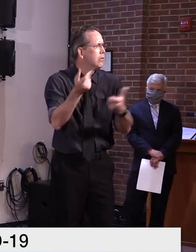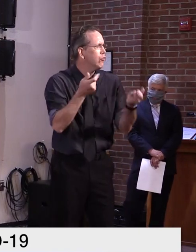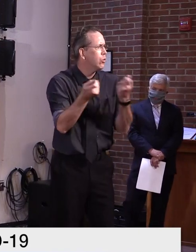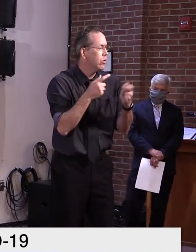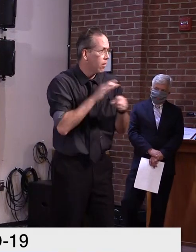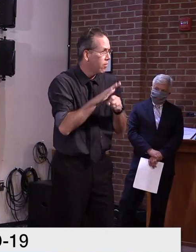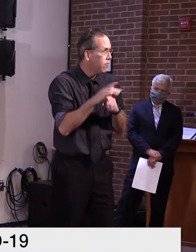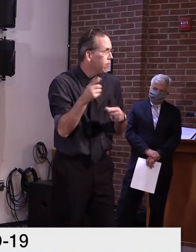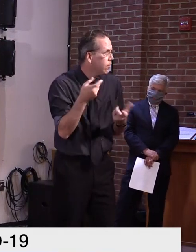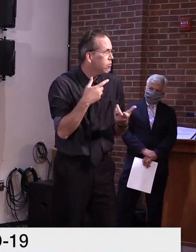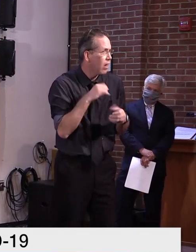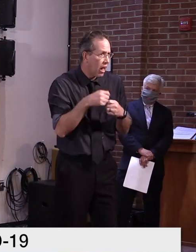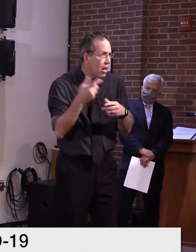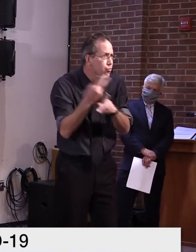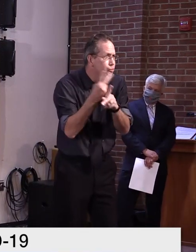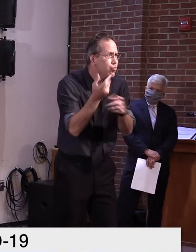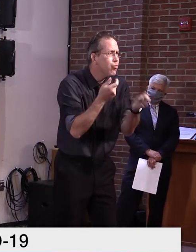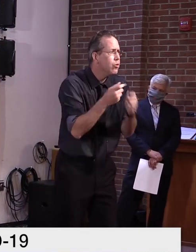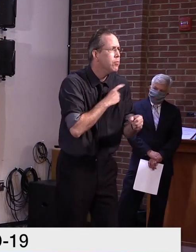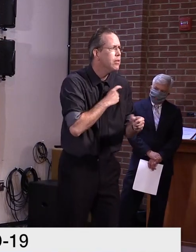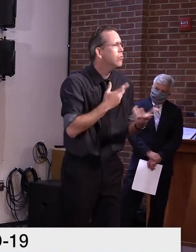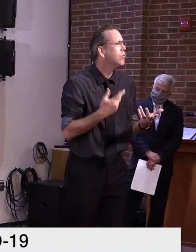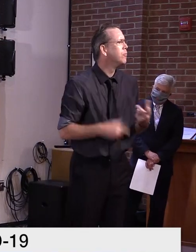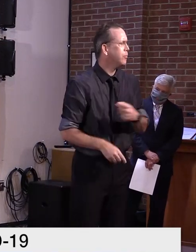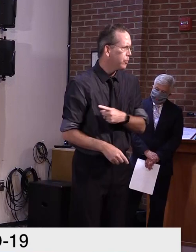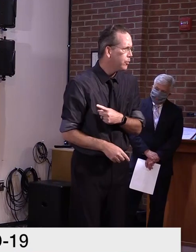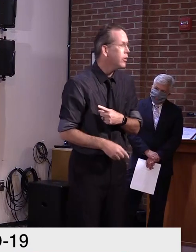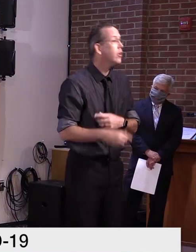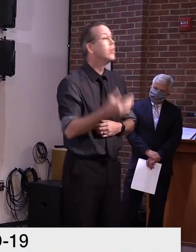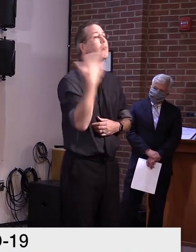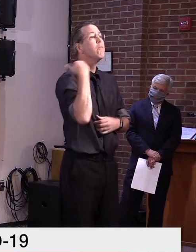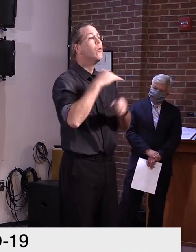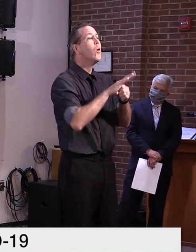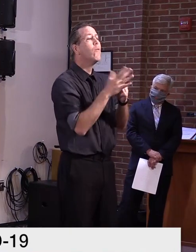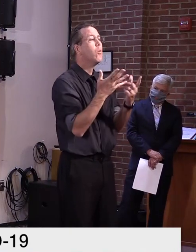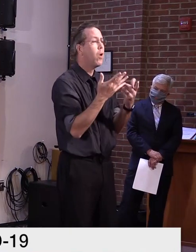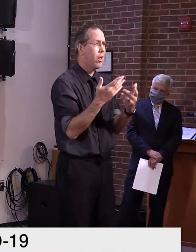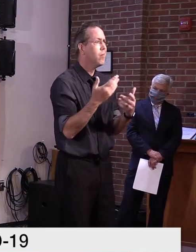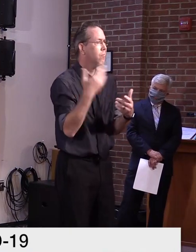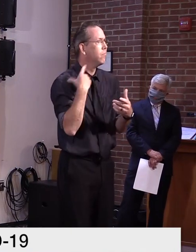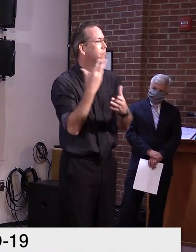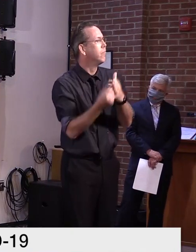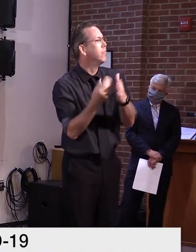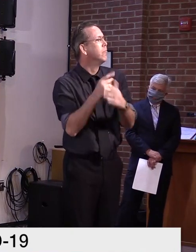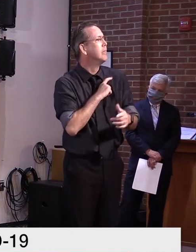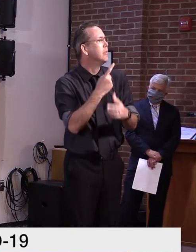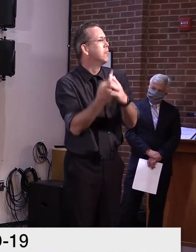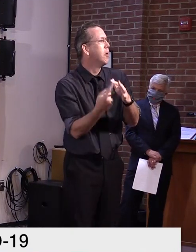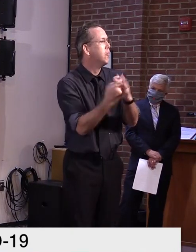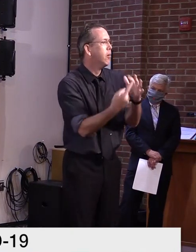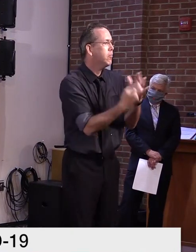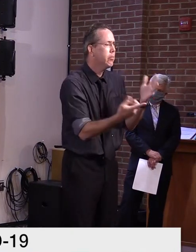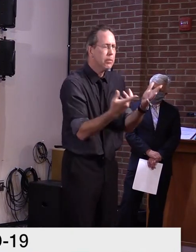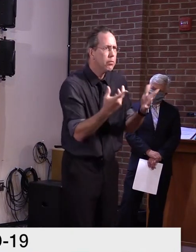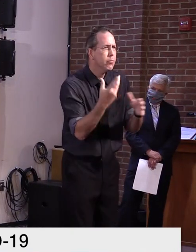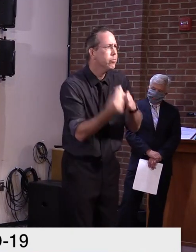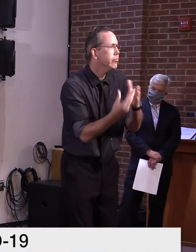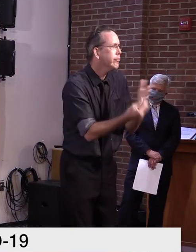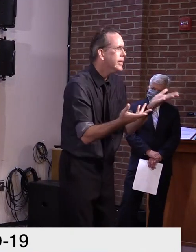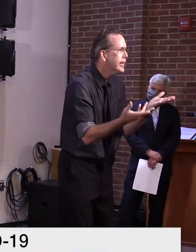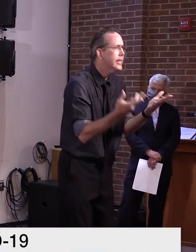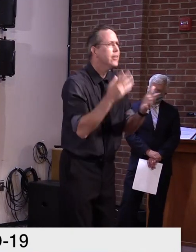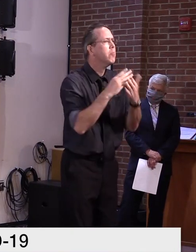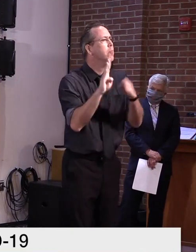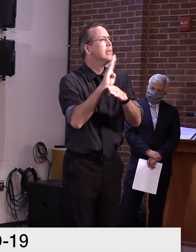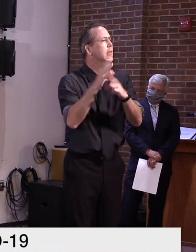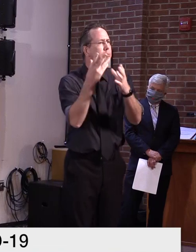sector. Uh, I don't want to just single out, uh, one sector. I mean, every single sector, uh, had, uh, had challenges